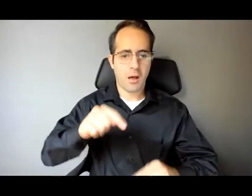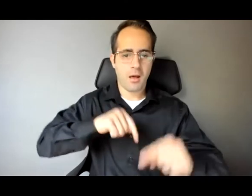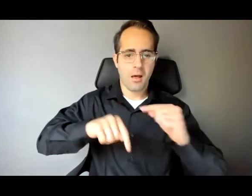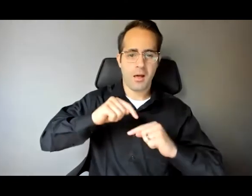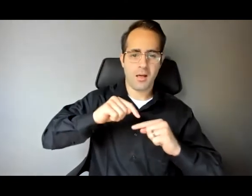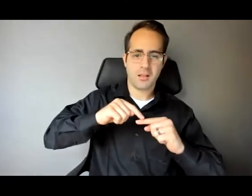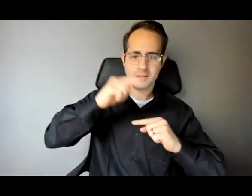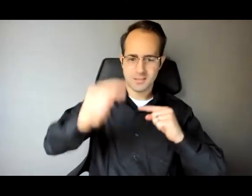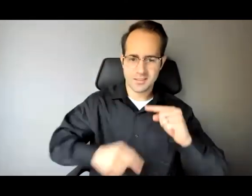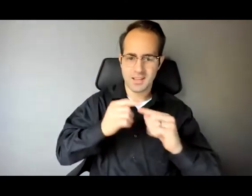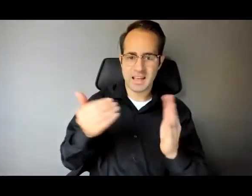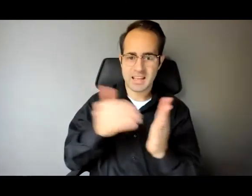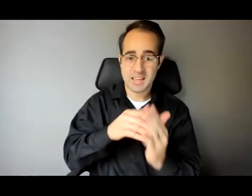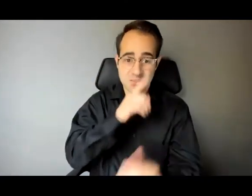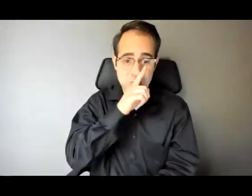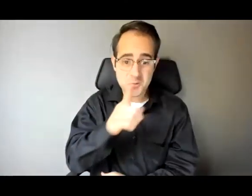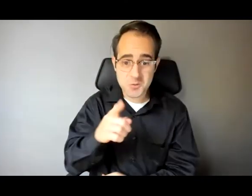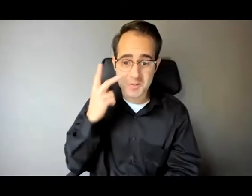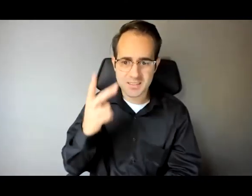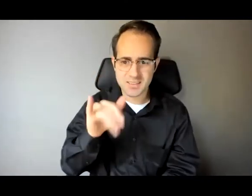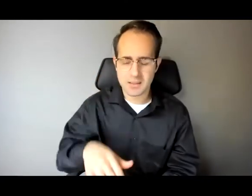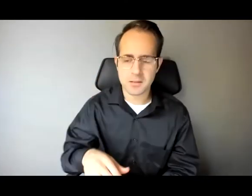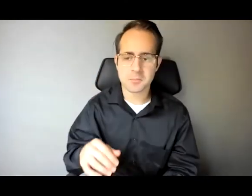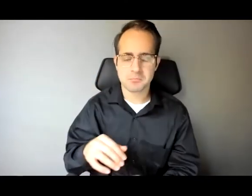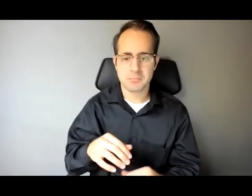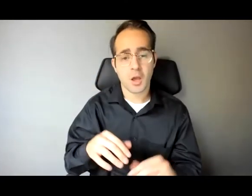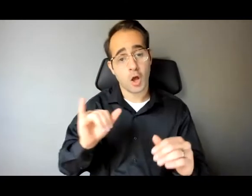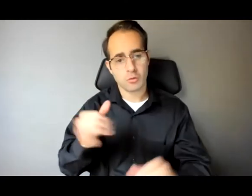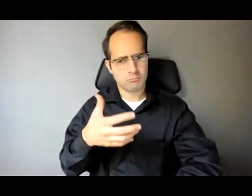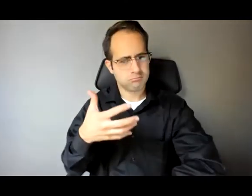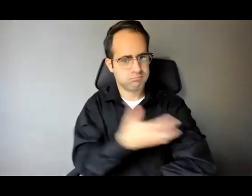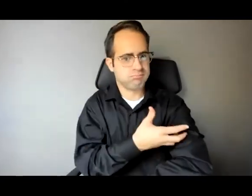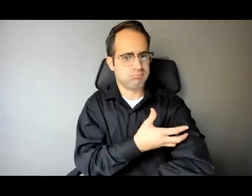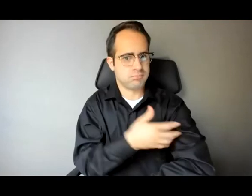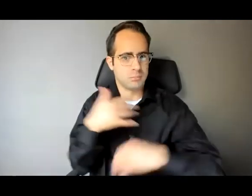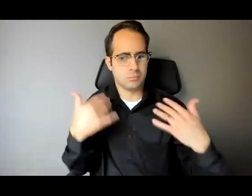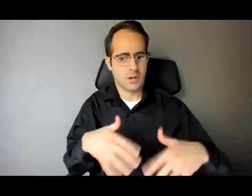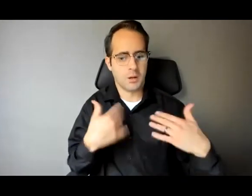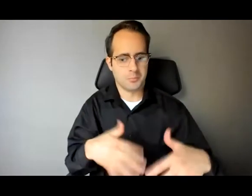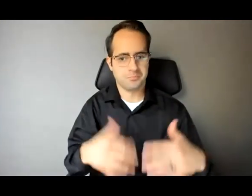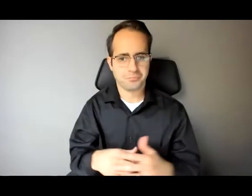and yet powerful we have a few more questions that came in